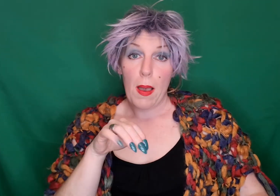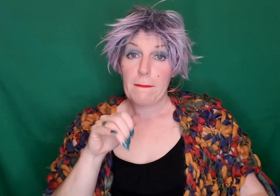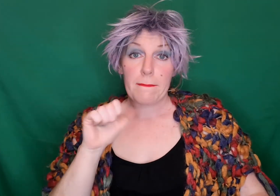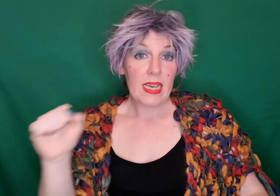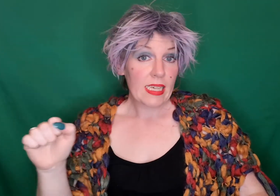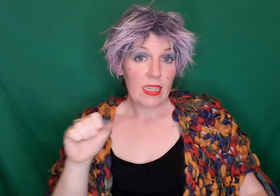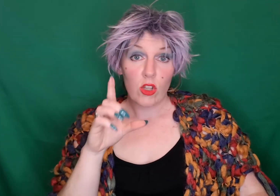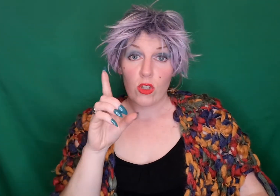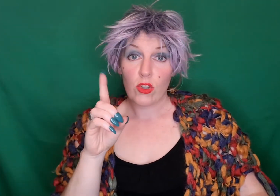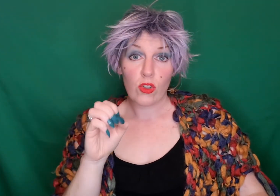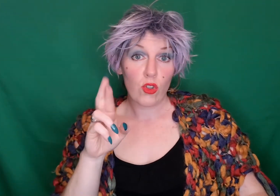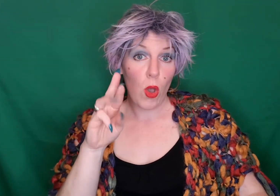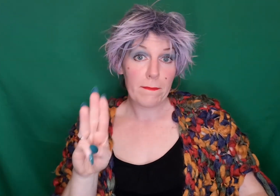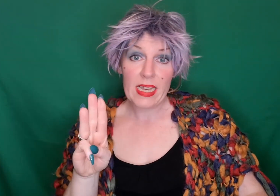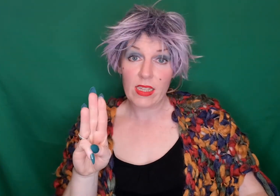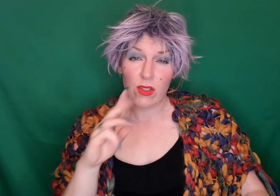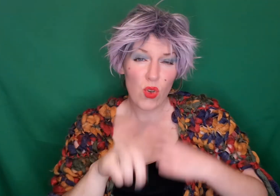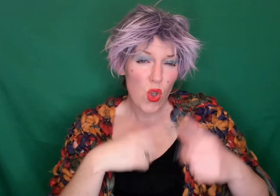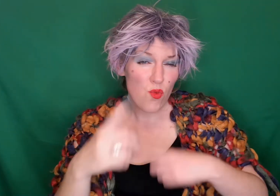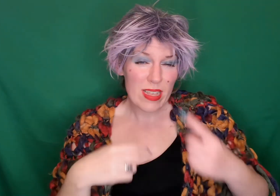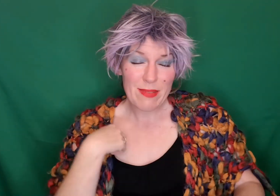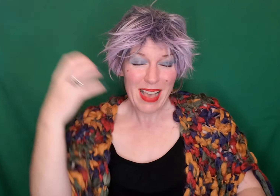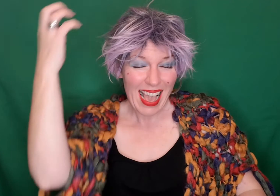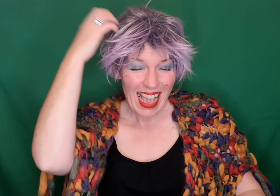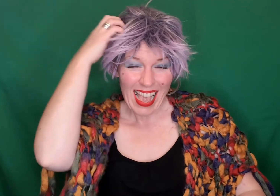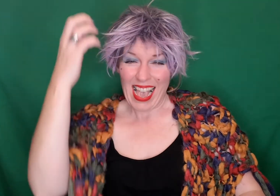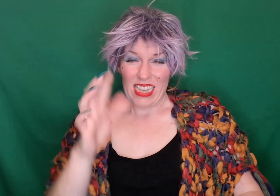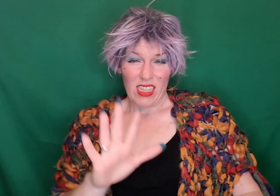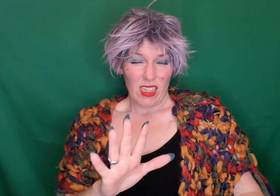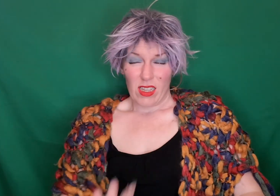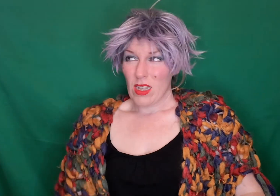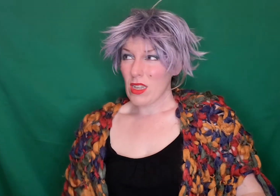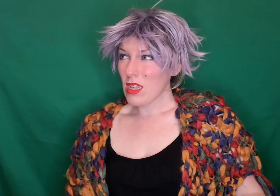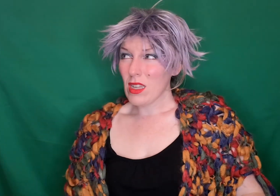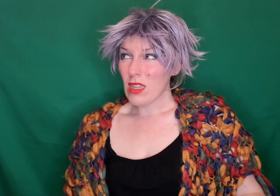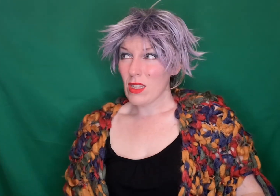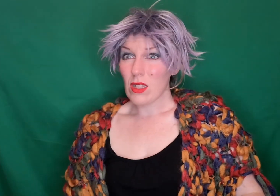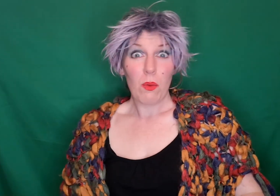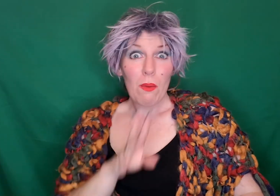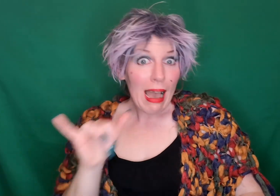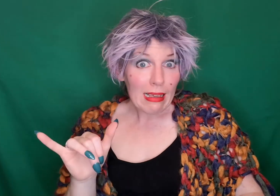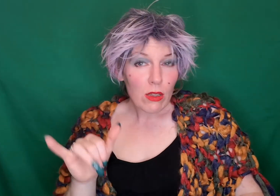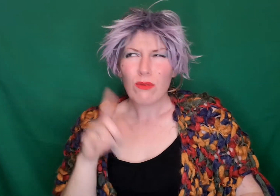Oh, said Dory. Well, I have been making a surprise for you and it will cheer you up.